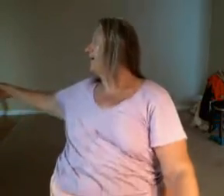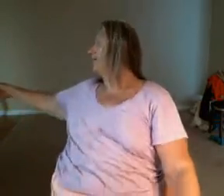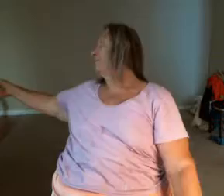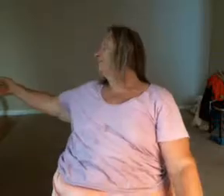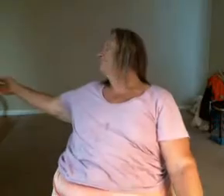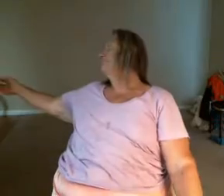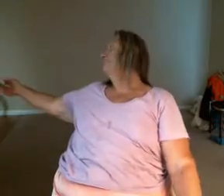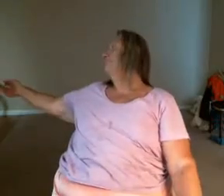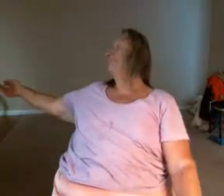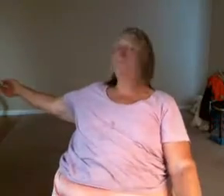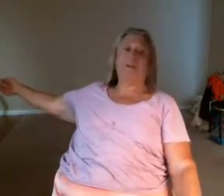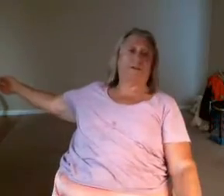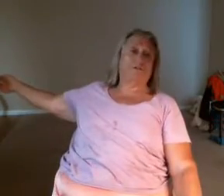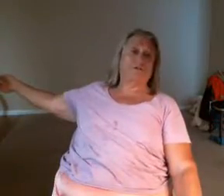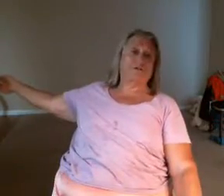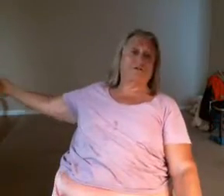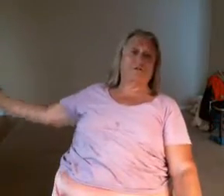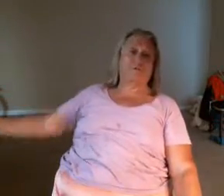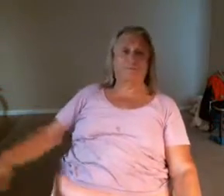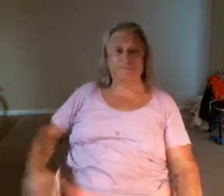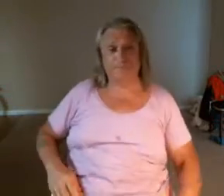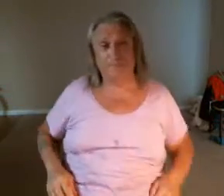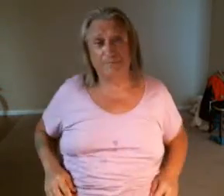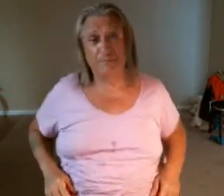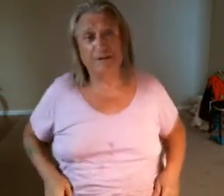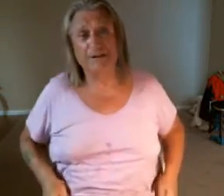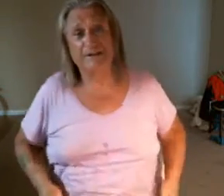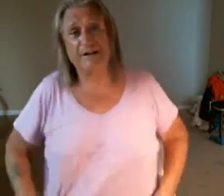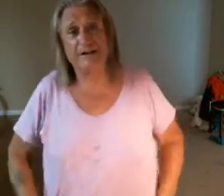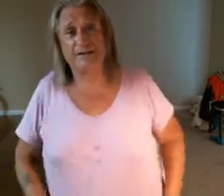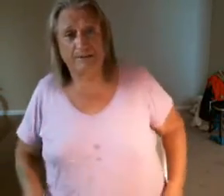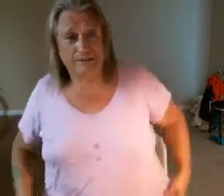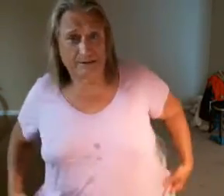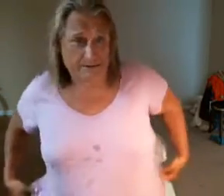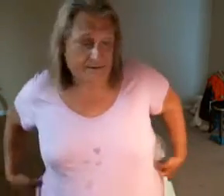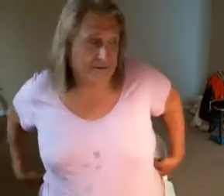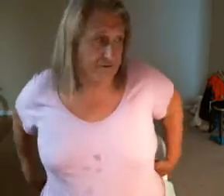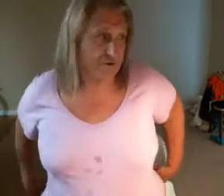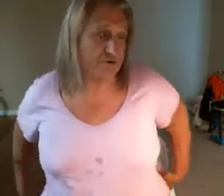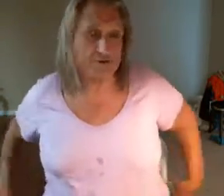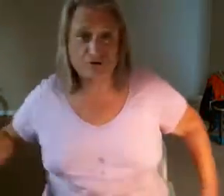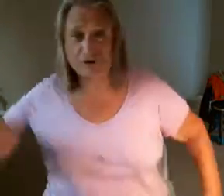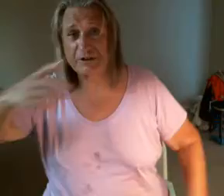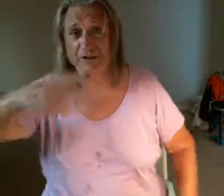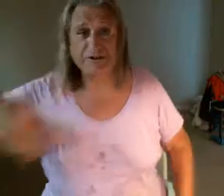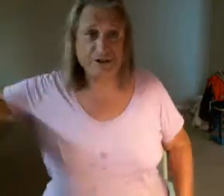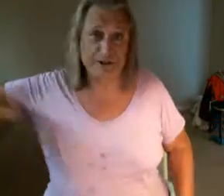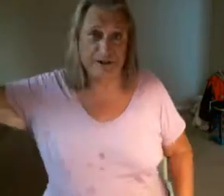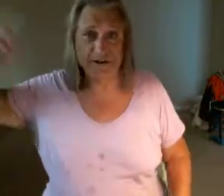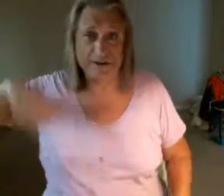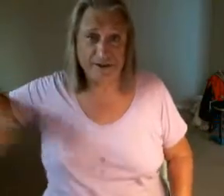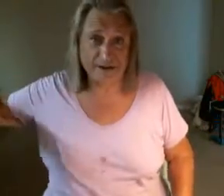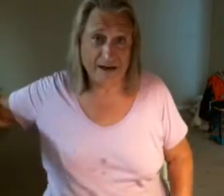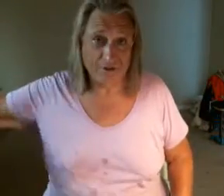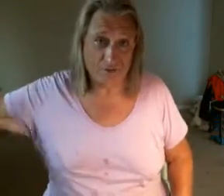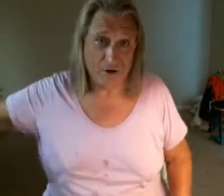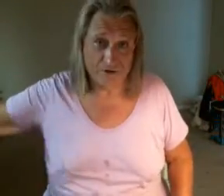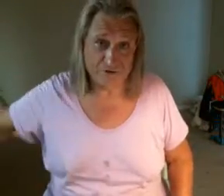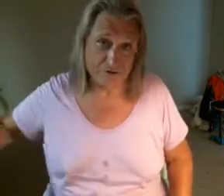air conditioner intake so it circulates air and it kind of dries the